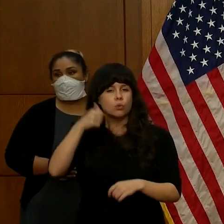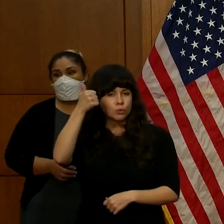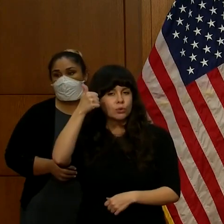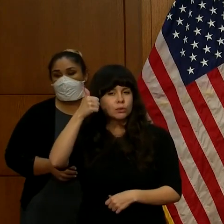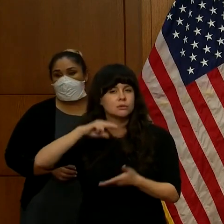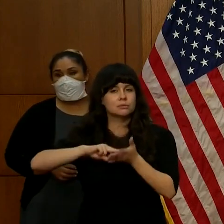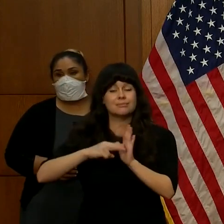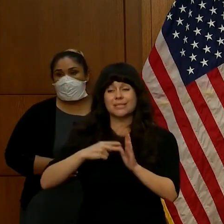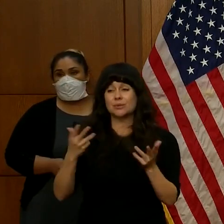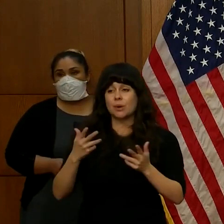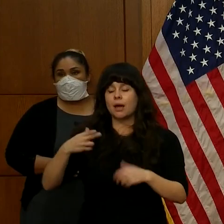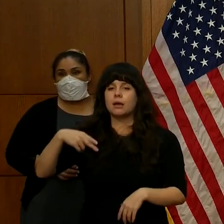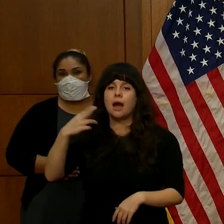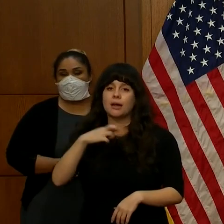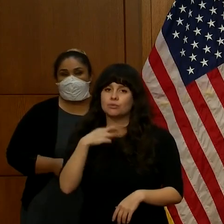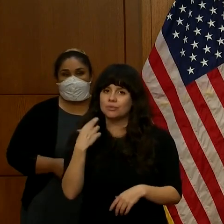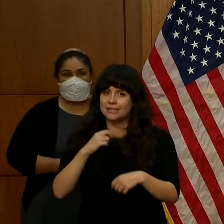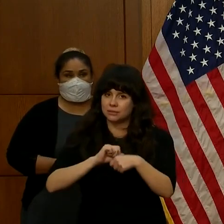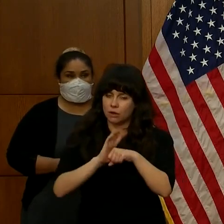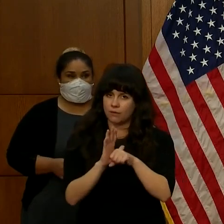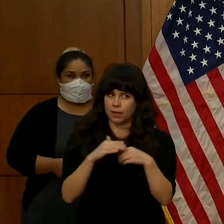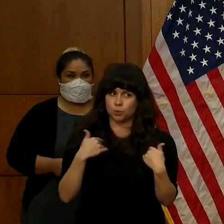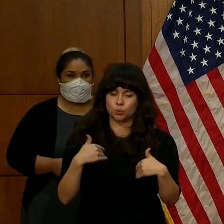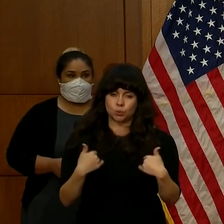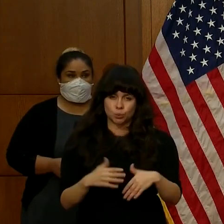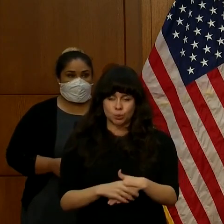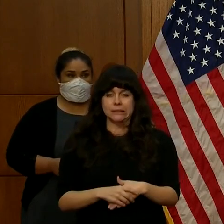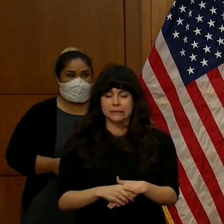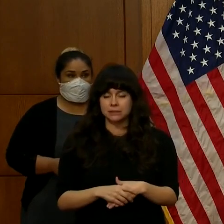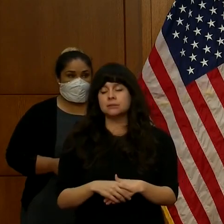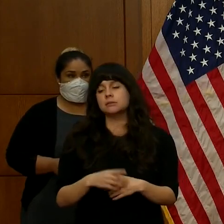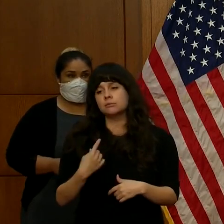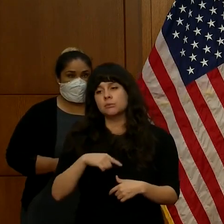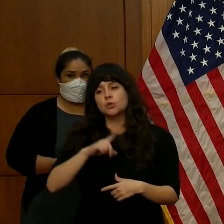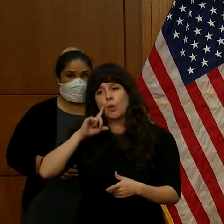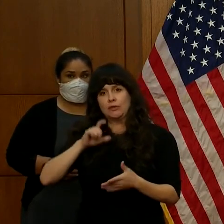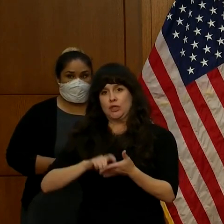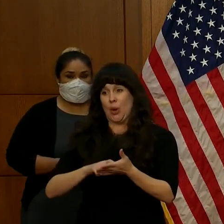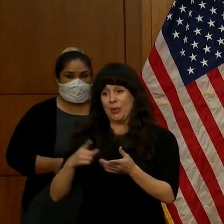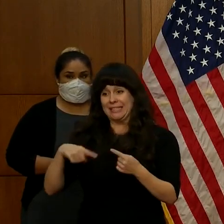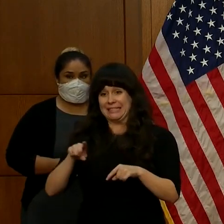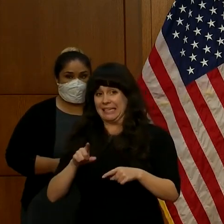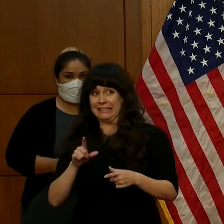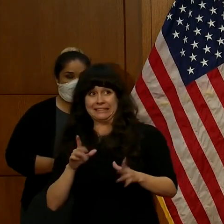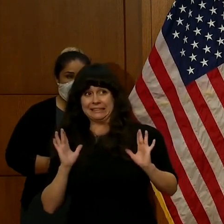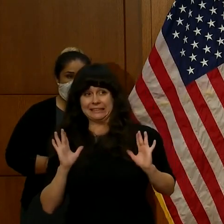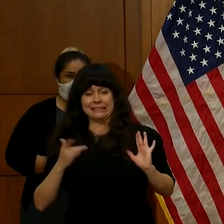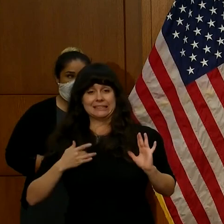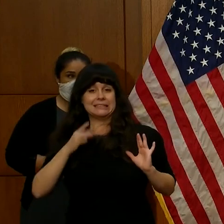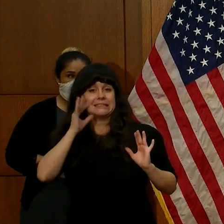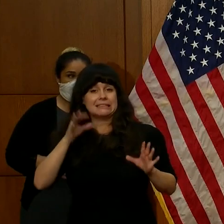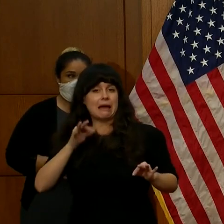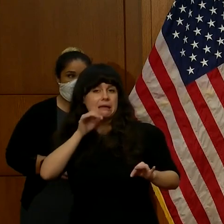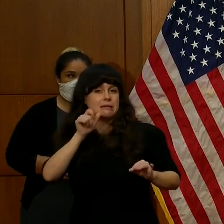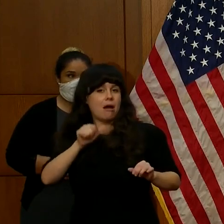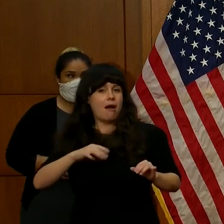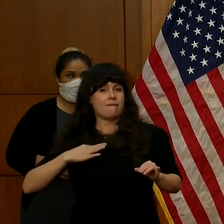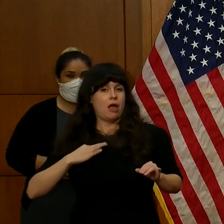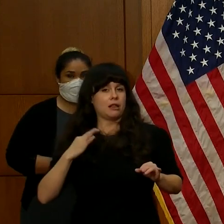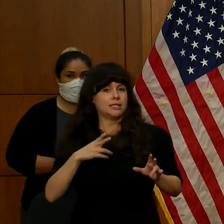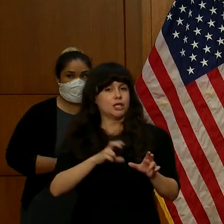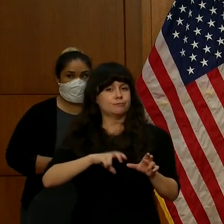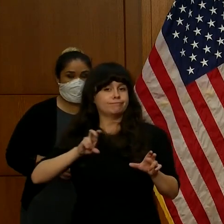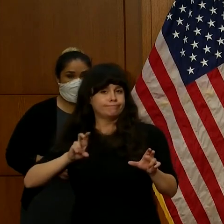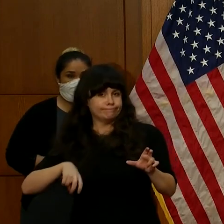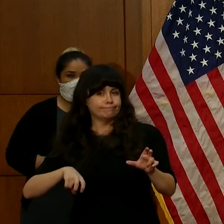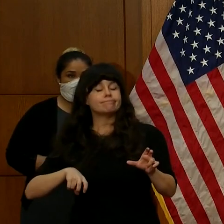risk for COVID-19. So we're seeing a shortage of poll workers across our state. We need to make up